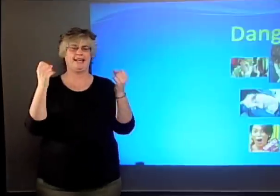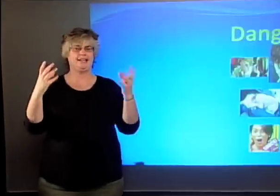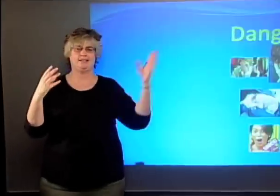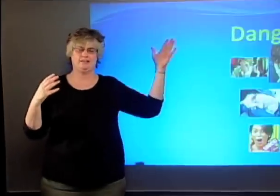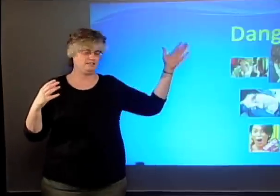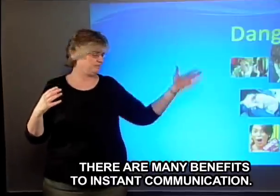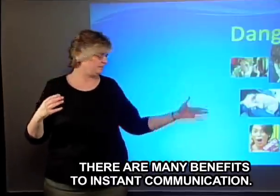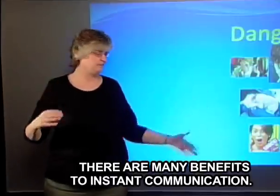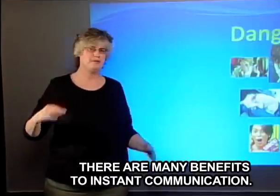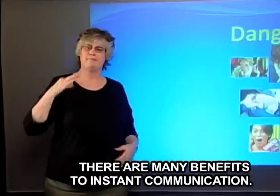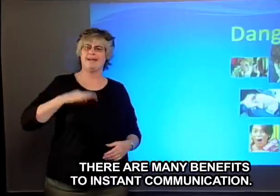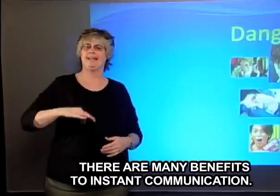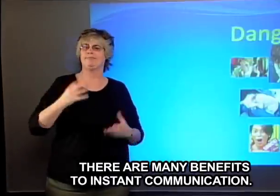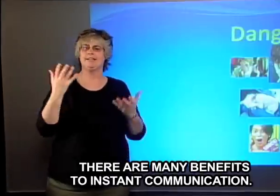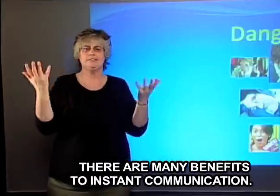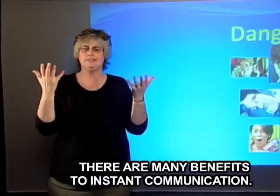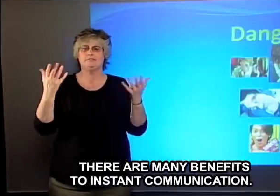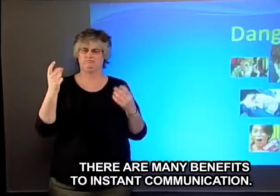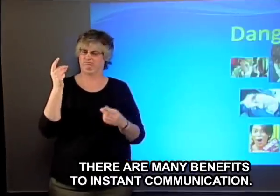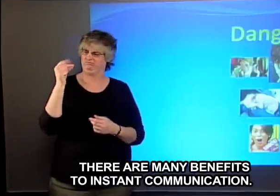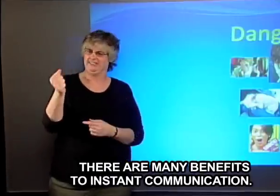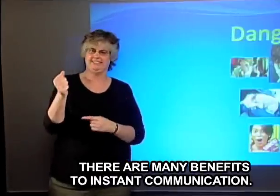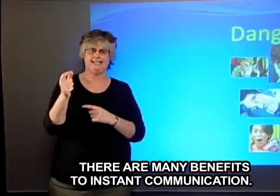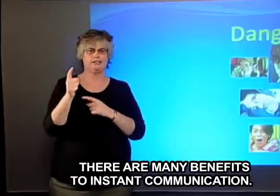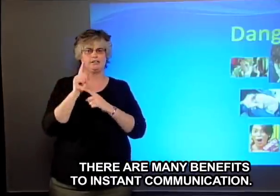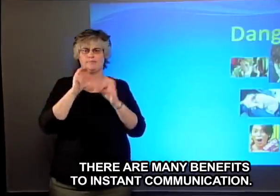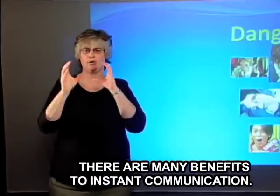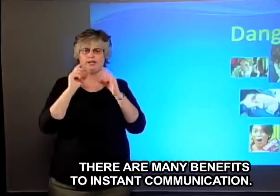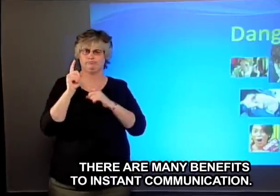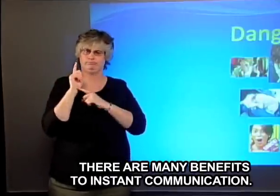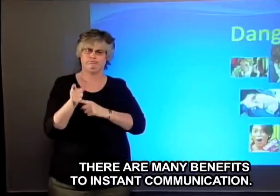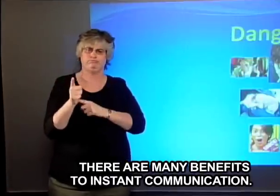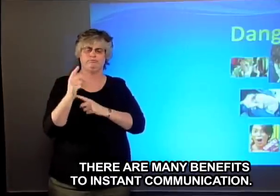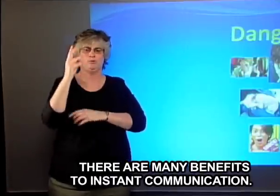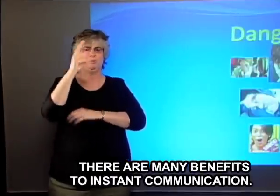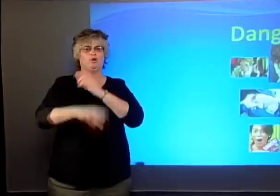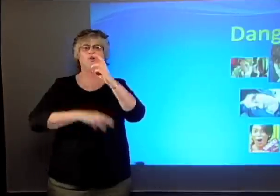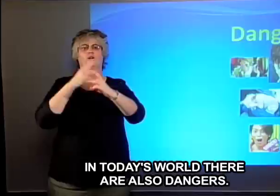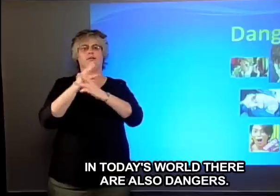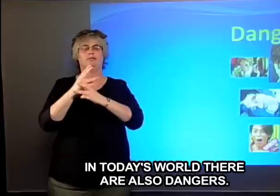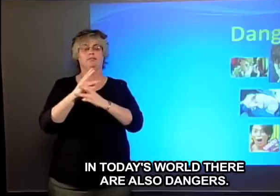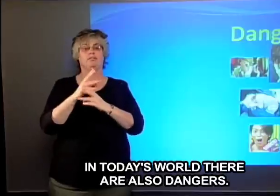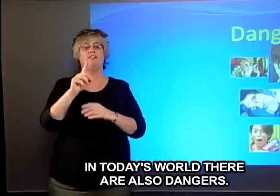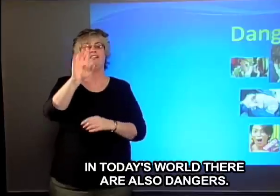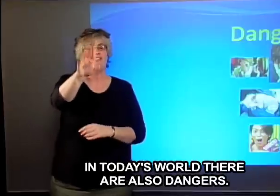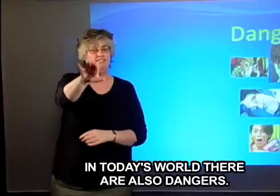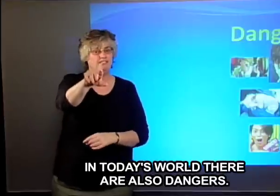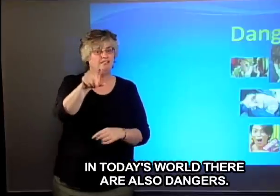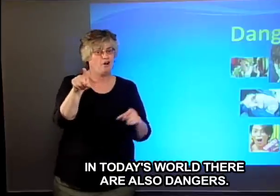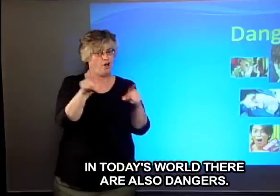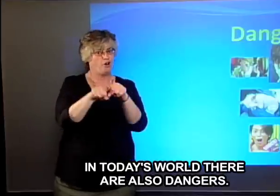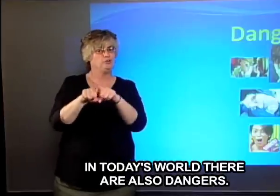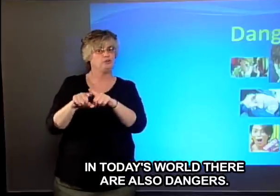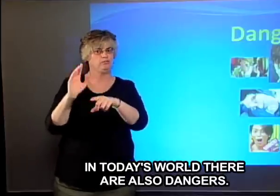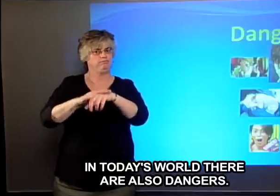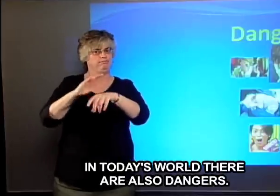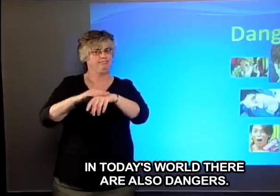There are many benefits to instant communication. In today's world, there are also